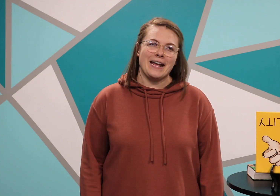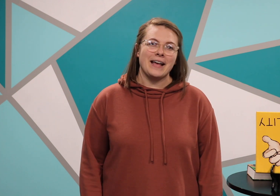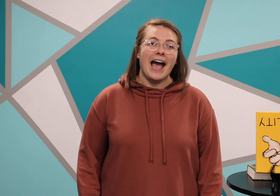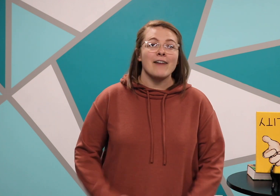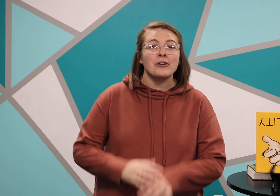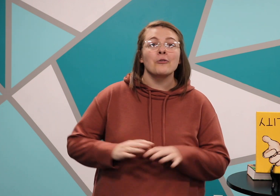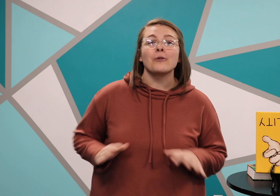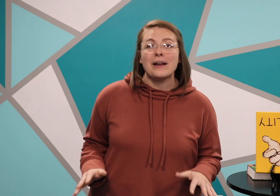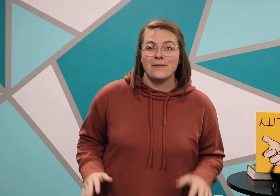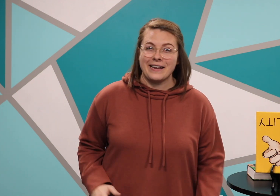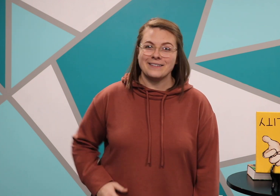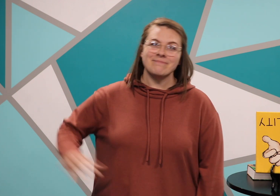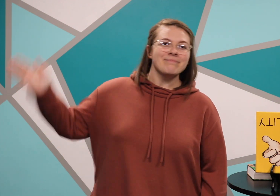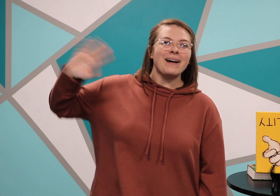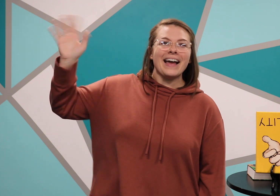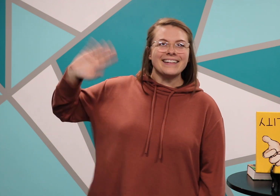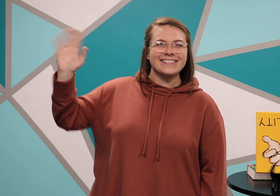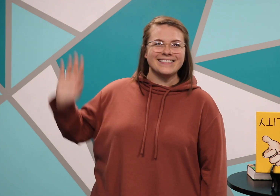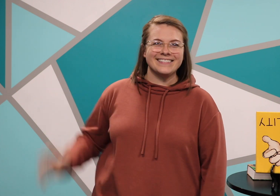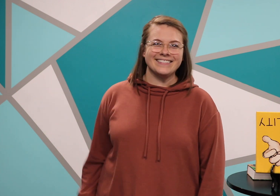have a great week bye bye